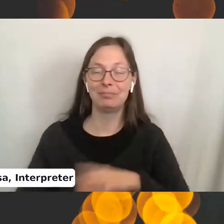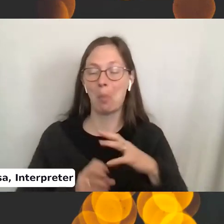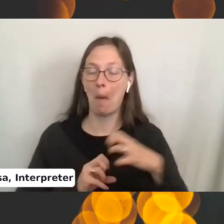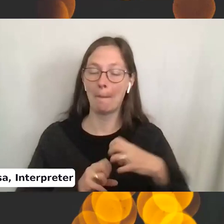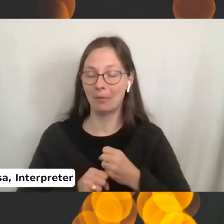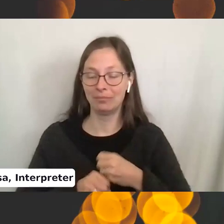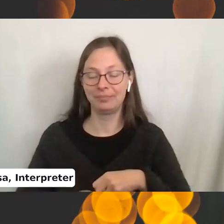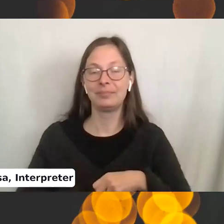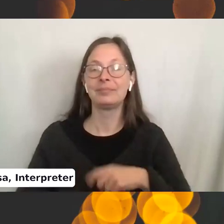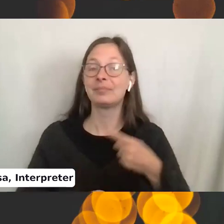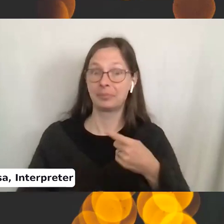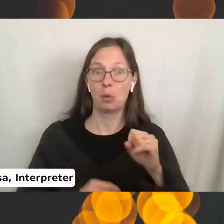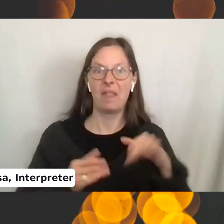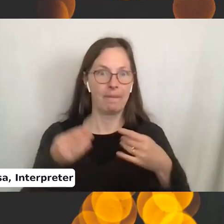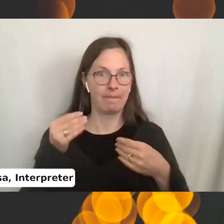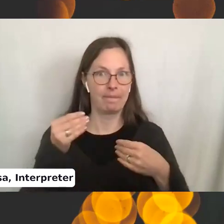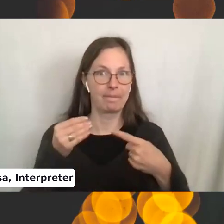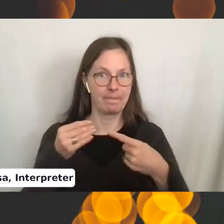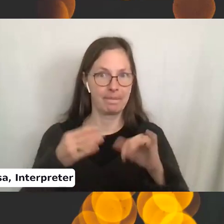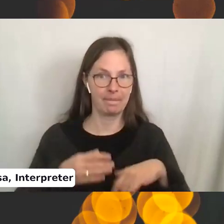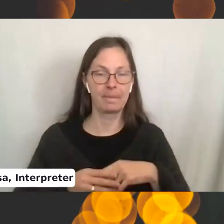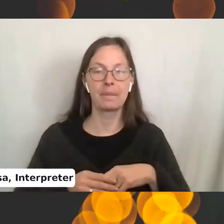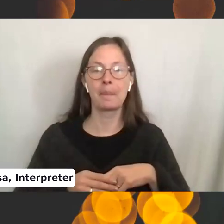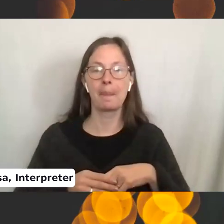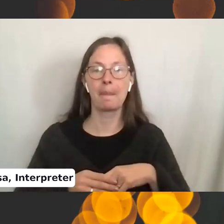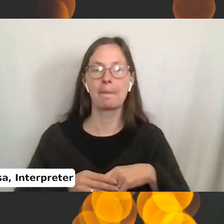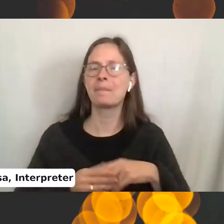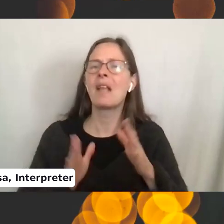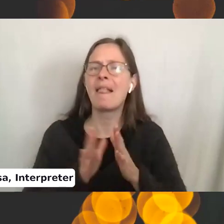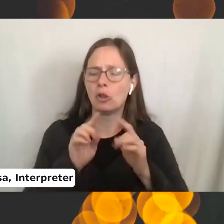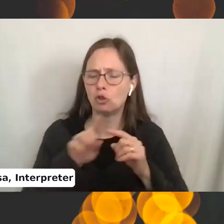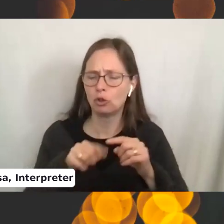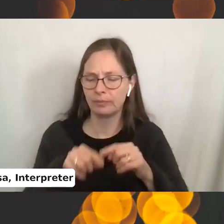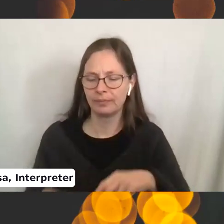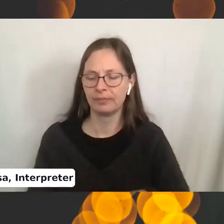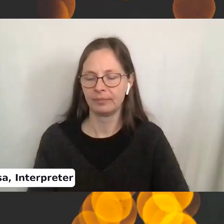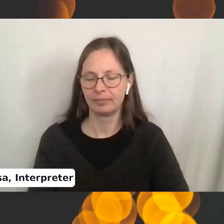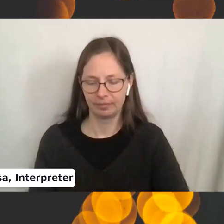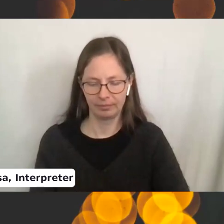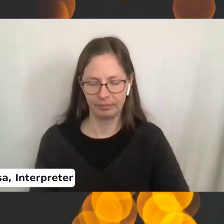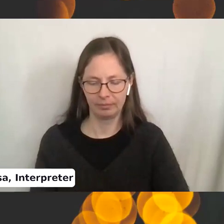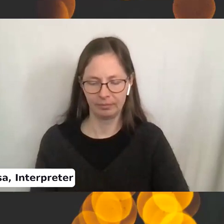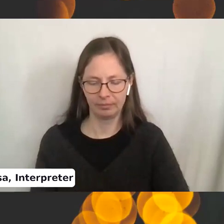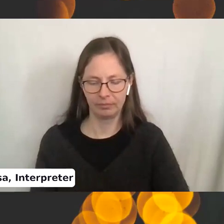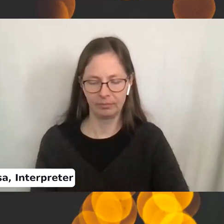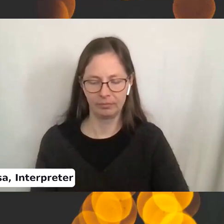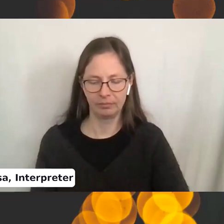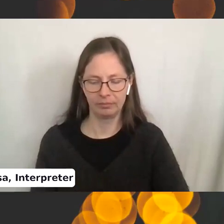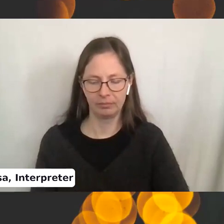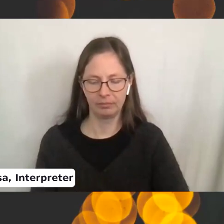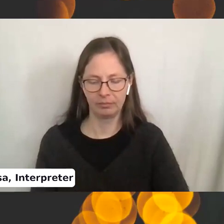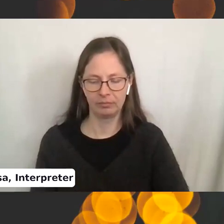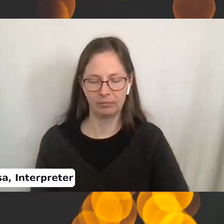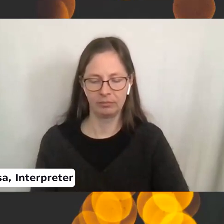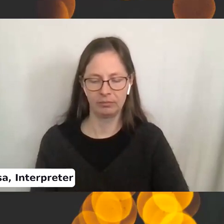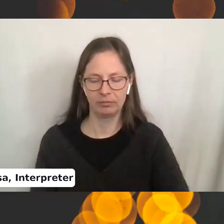so these things, they're just little circles. You could use anything. Um, these are cheap and when you lose them,